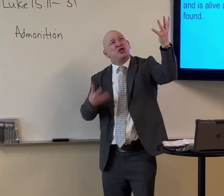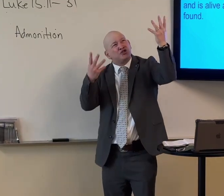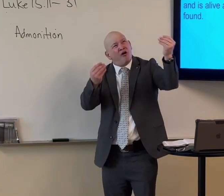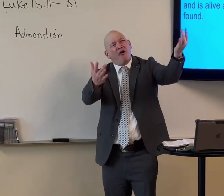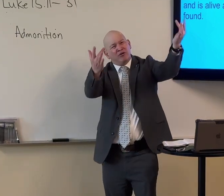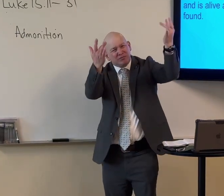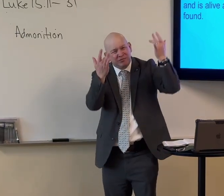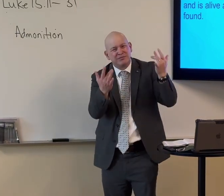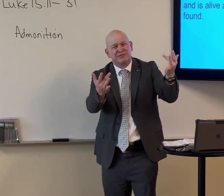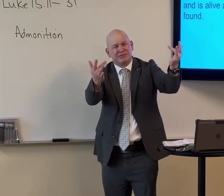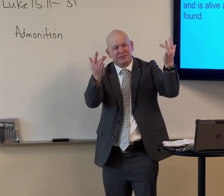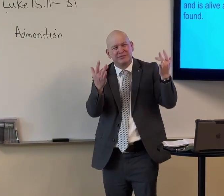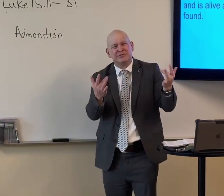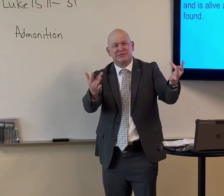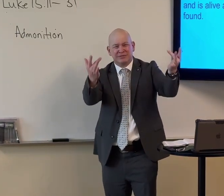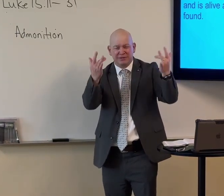He is soft and he is merciful.